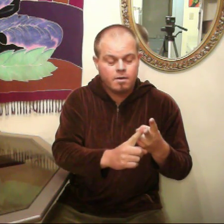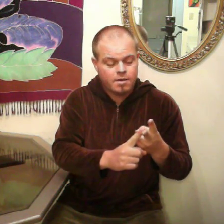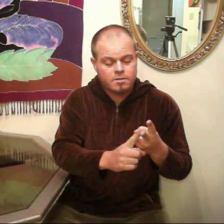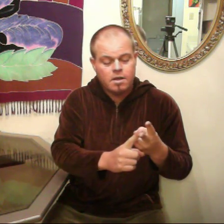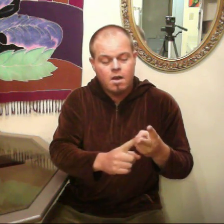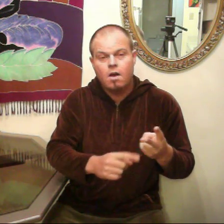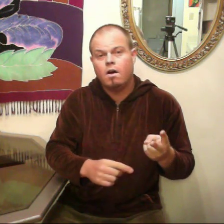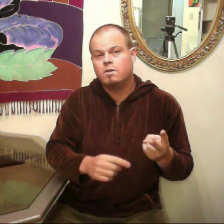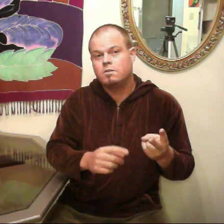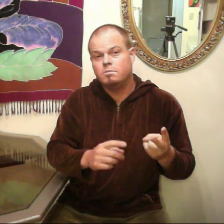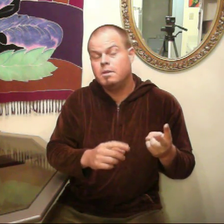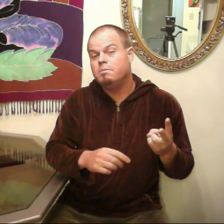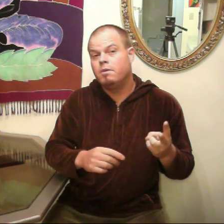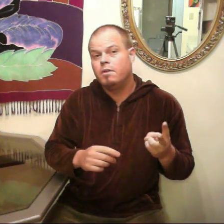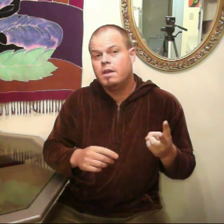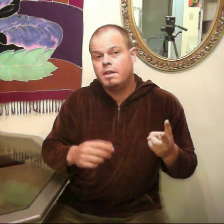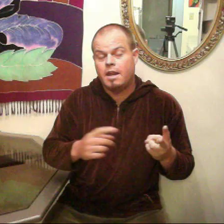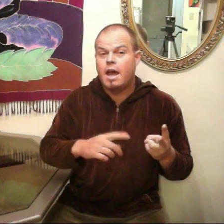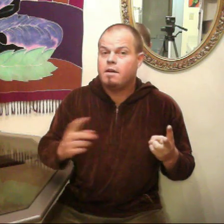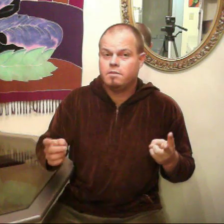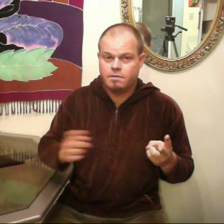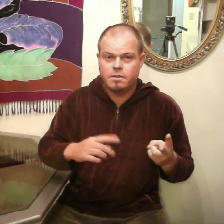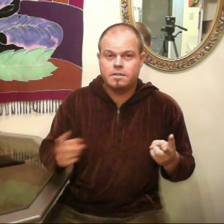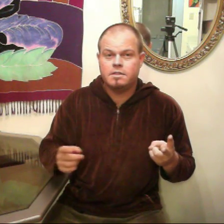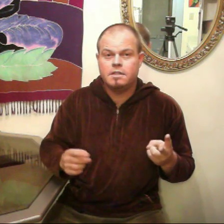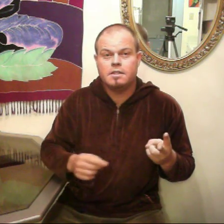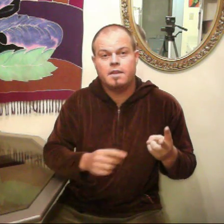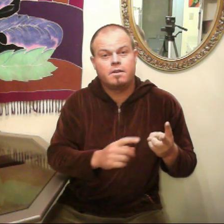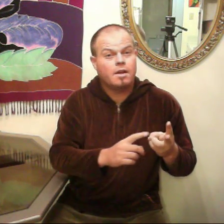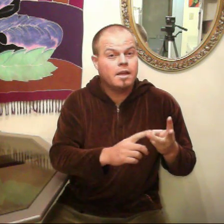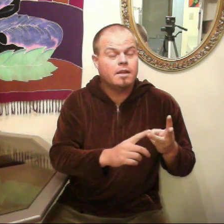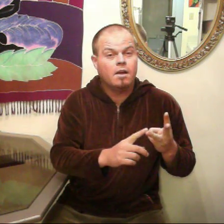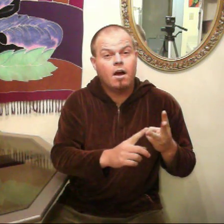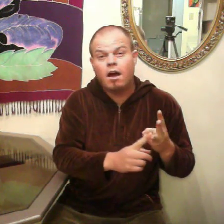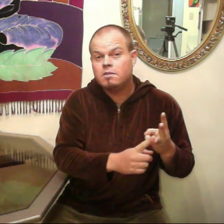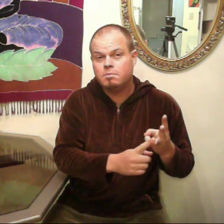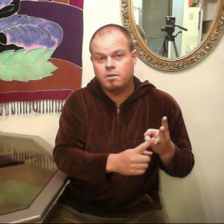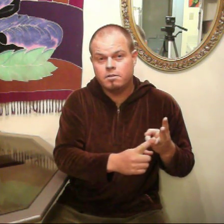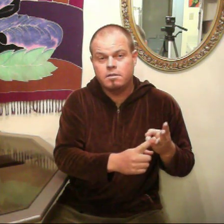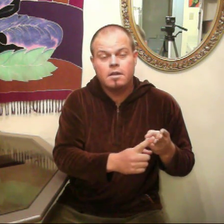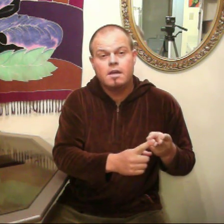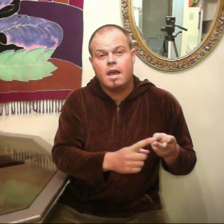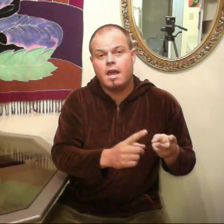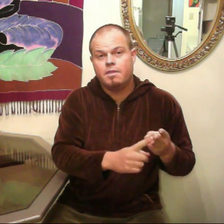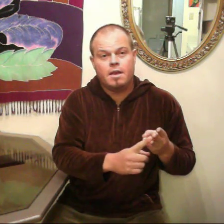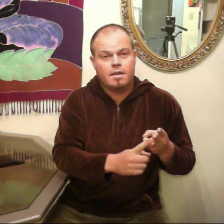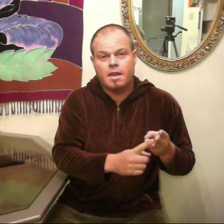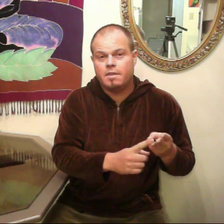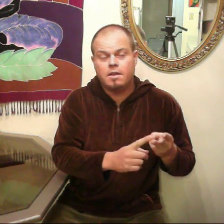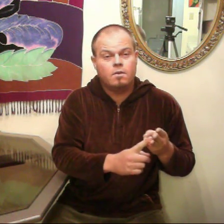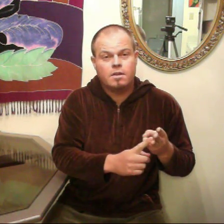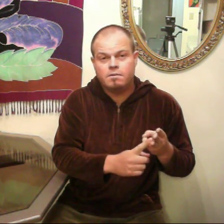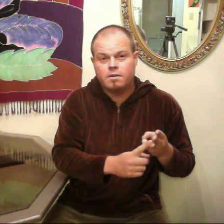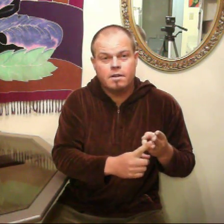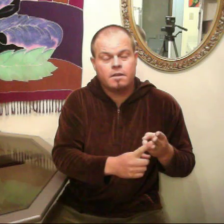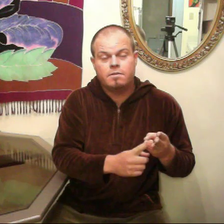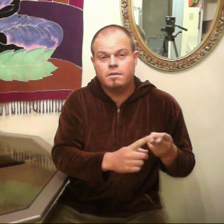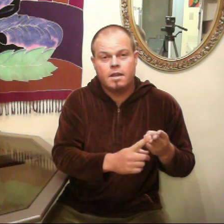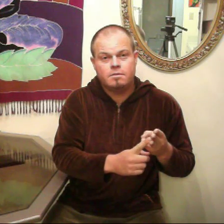water fasts. Also, people that have liver disease and they're in hospitals, and they, and they don't eat for a few days